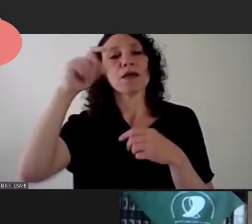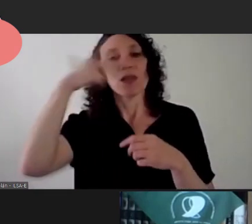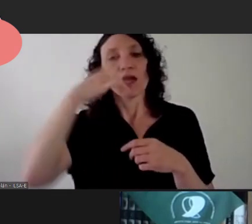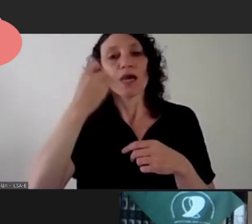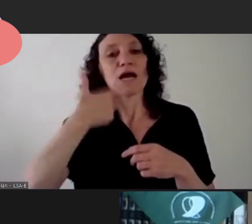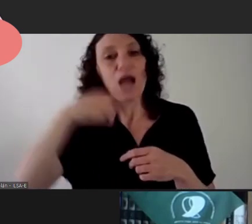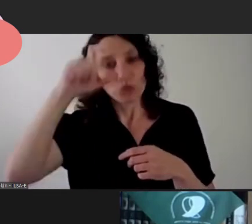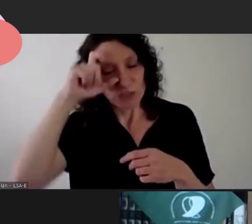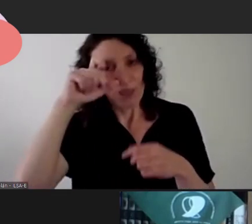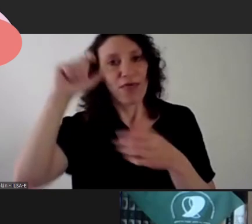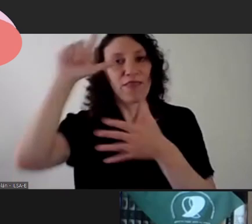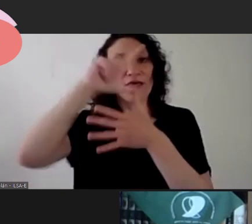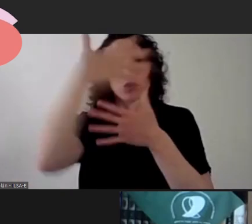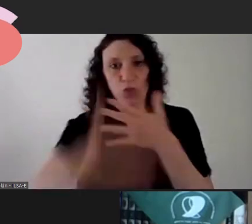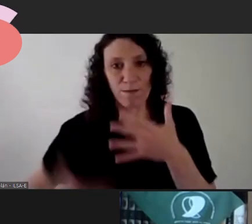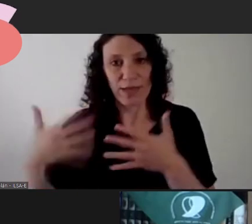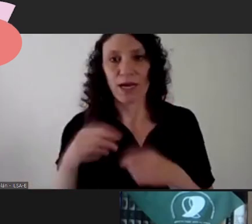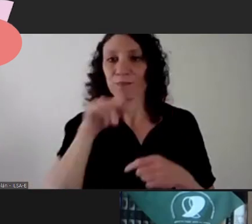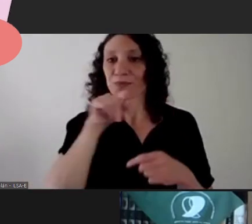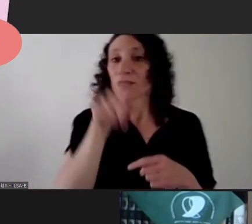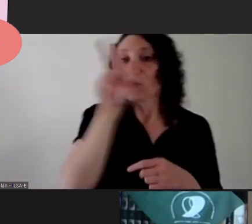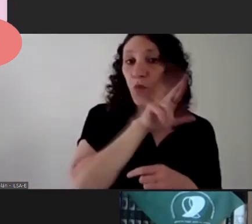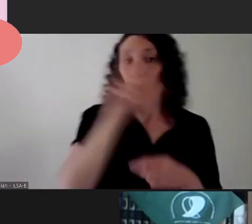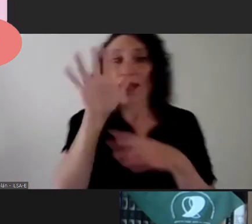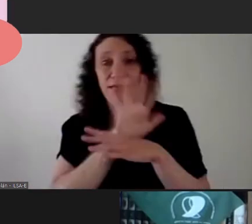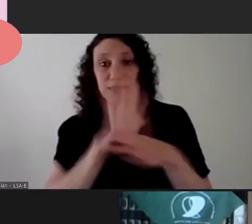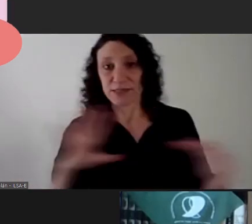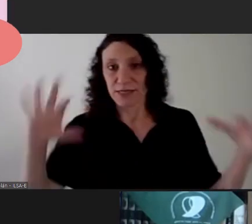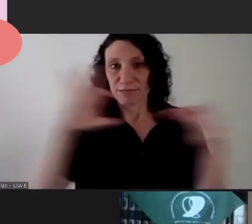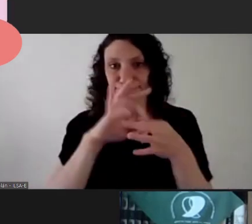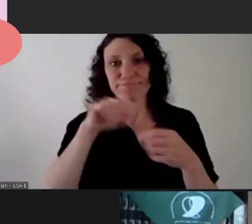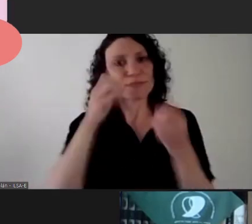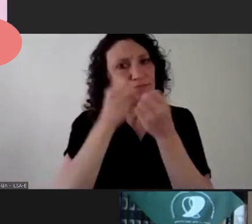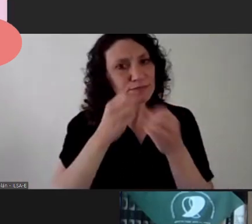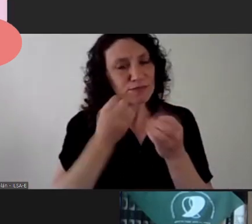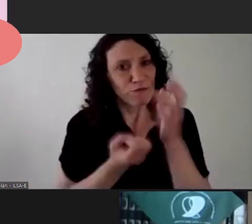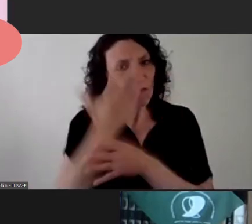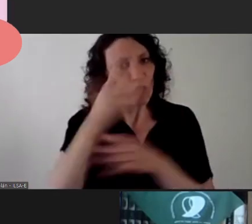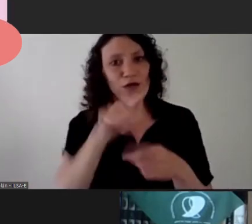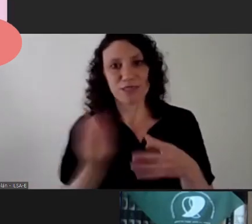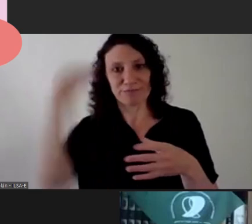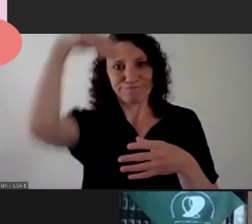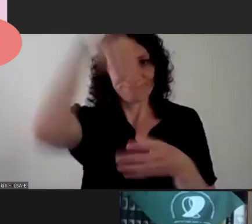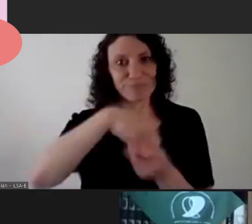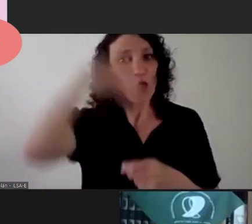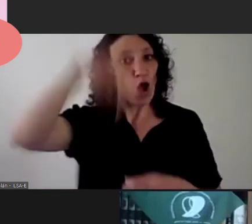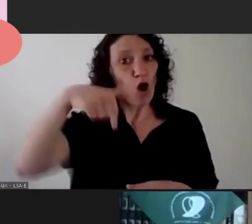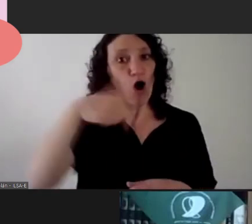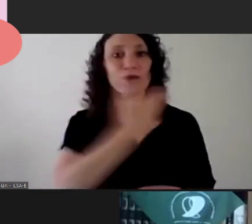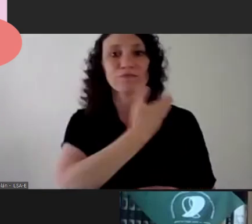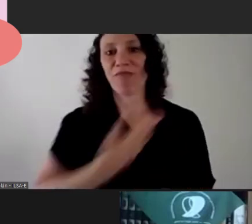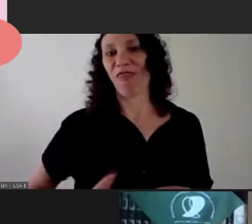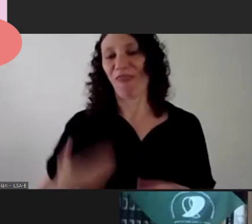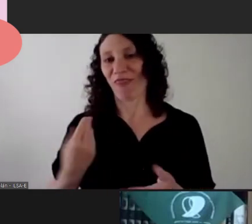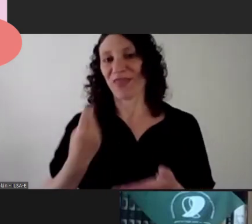she is part of la mujer y el cine since the first year of its foundation and she is now the